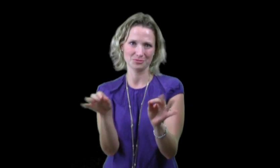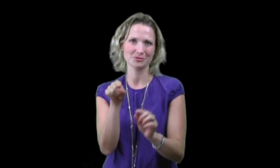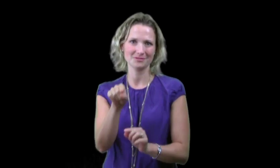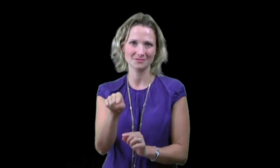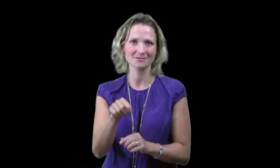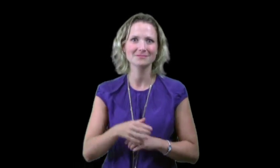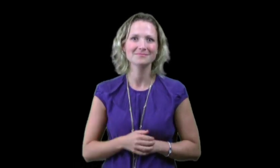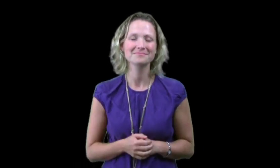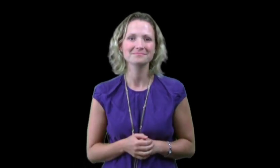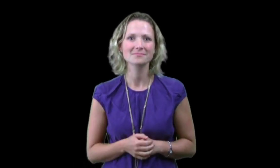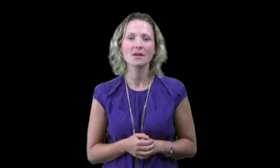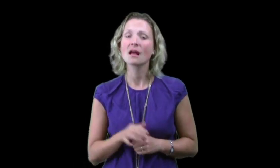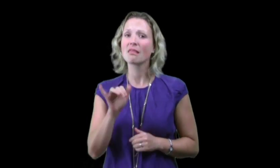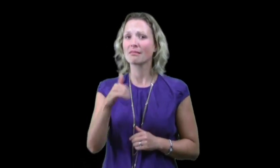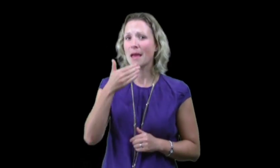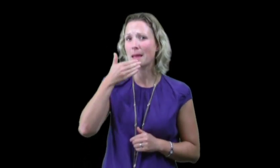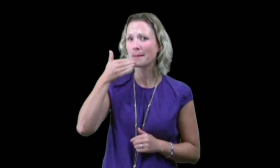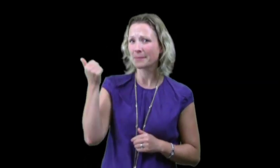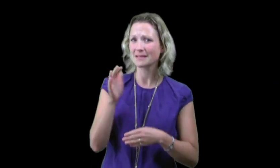video because the captions are of high quality.